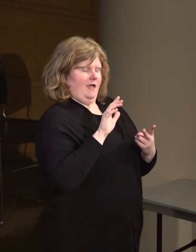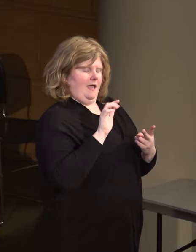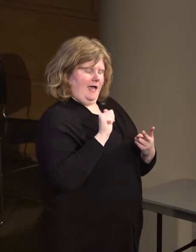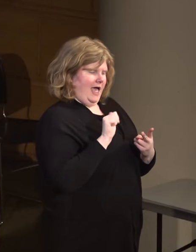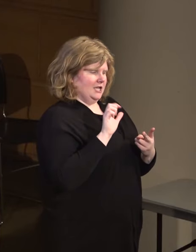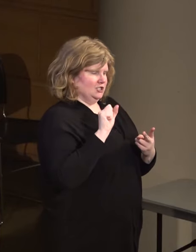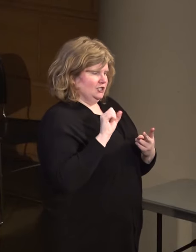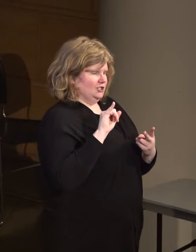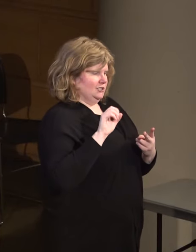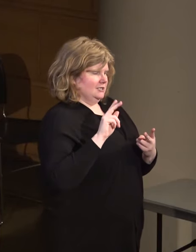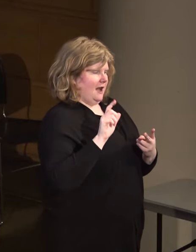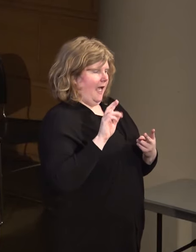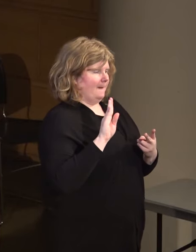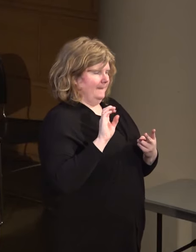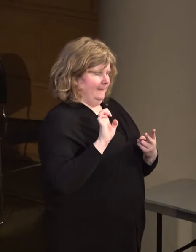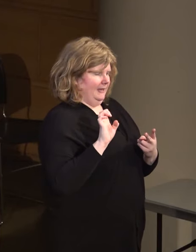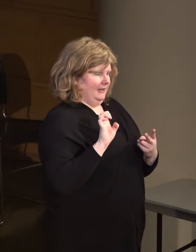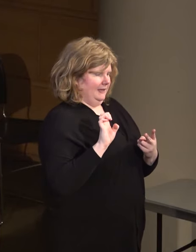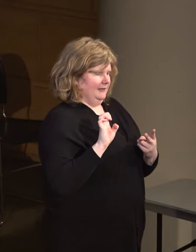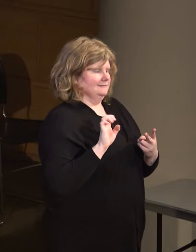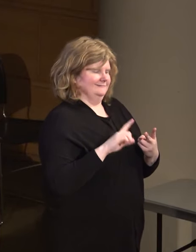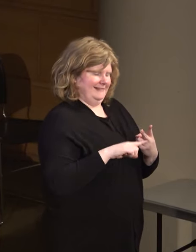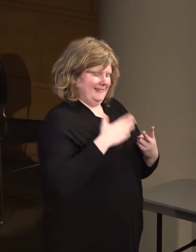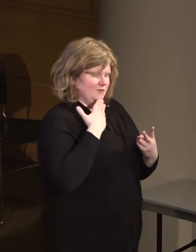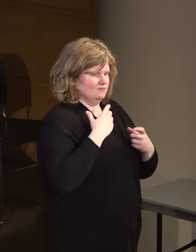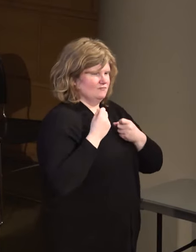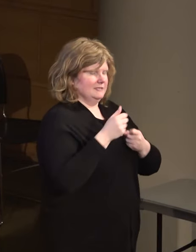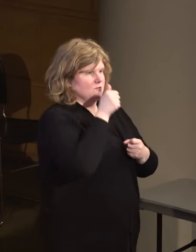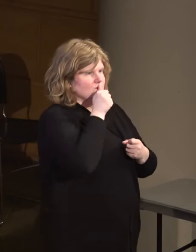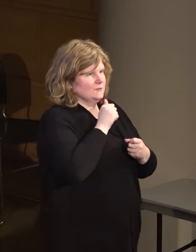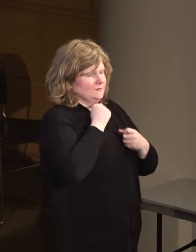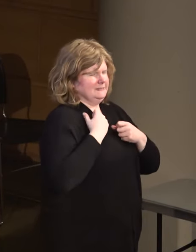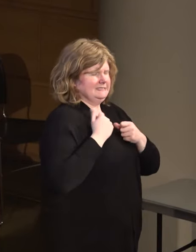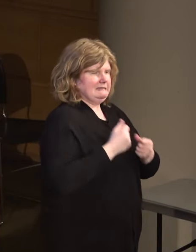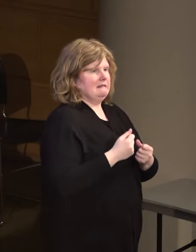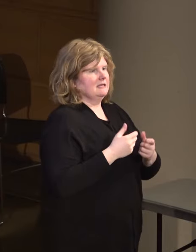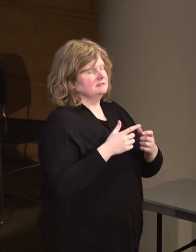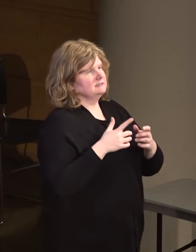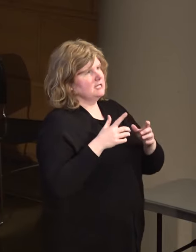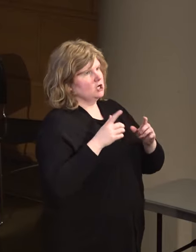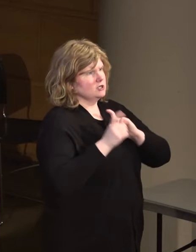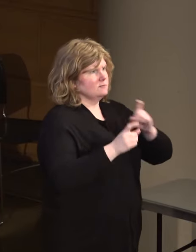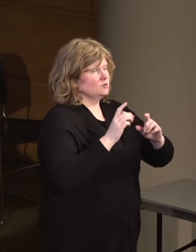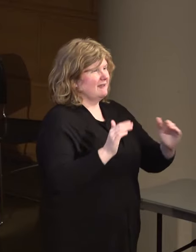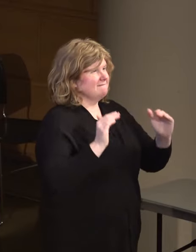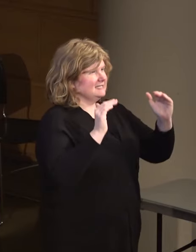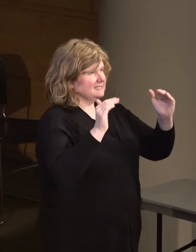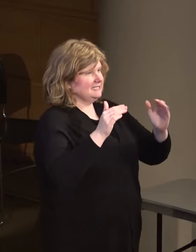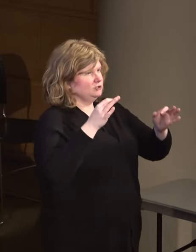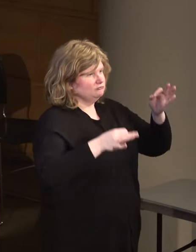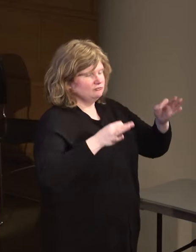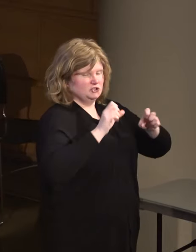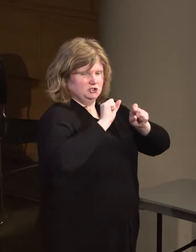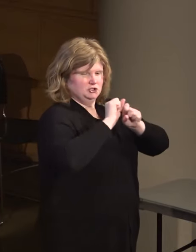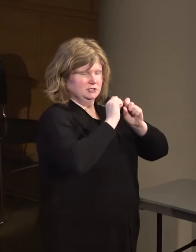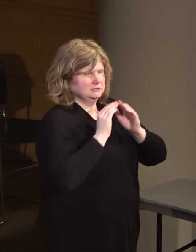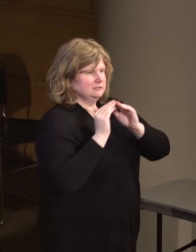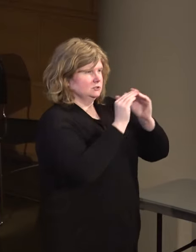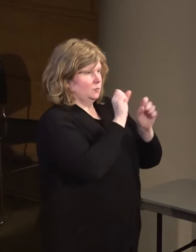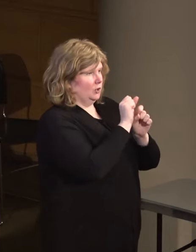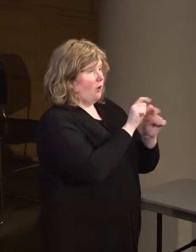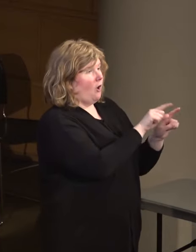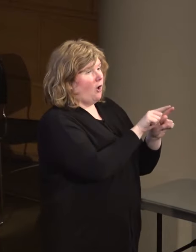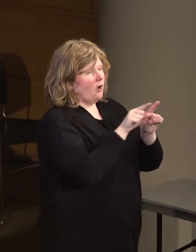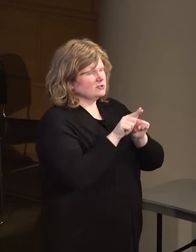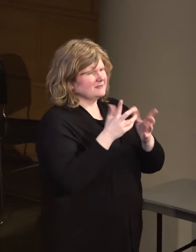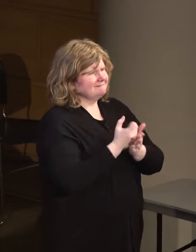for their, right, resilience and their contributions to advancing justice work. I want to also take this